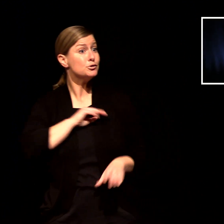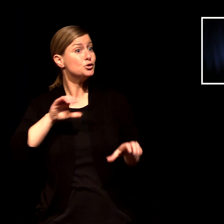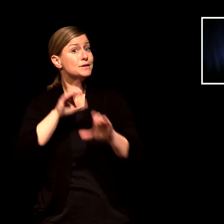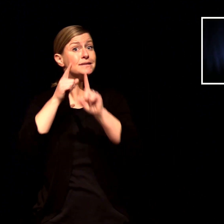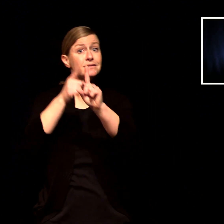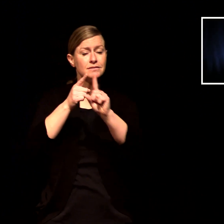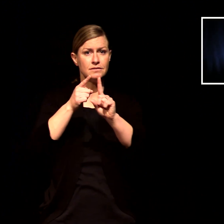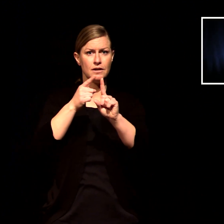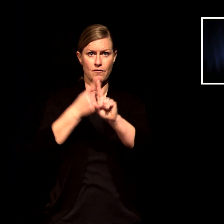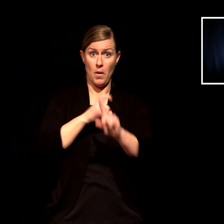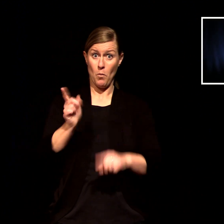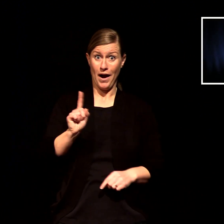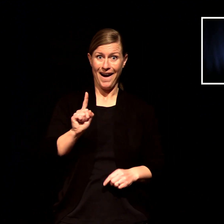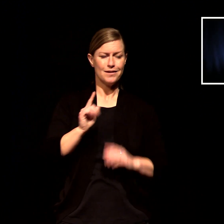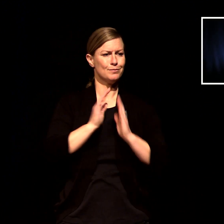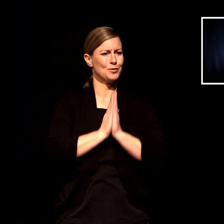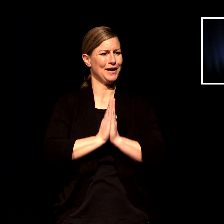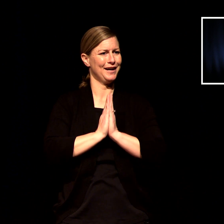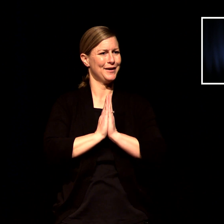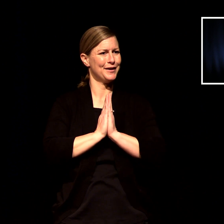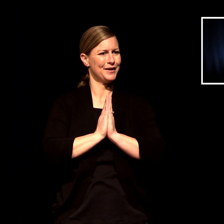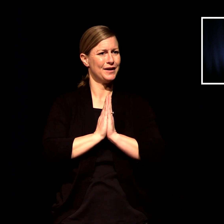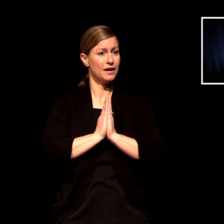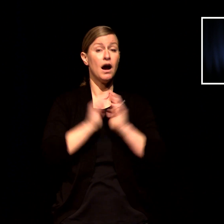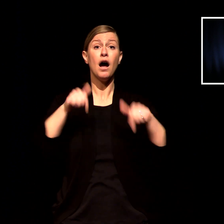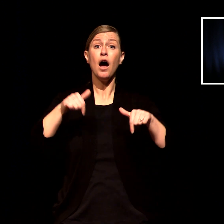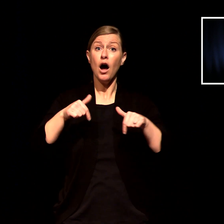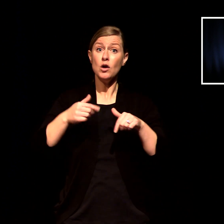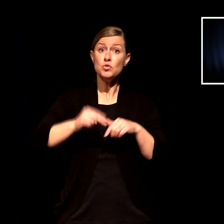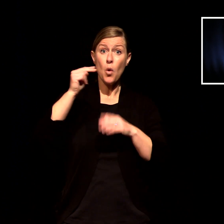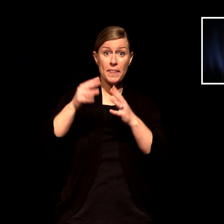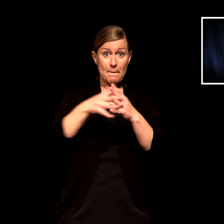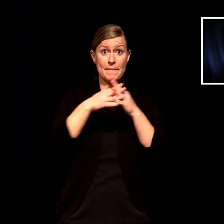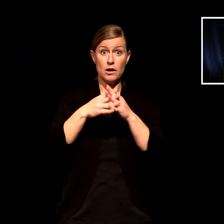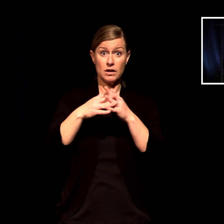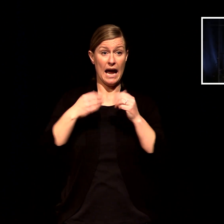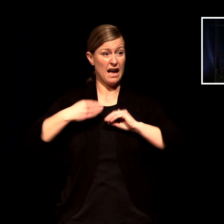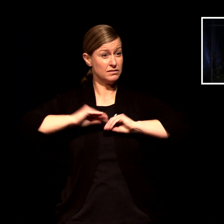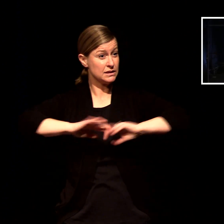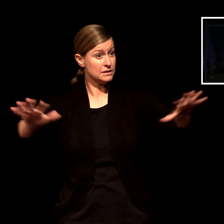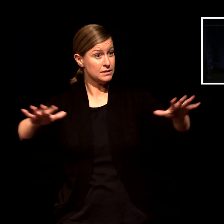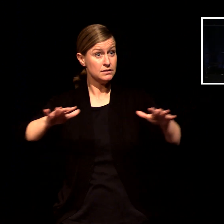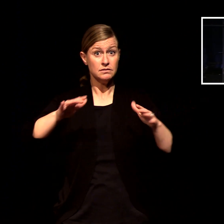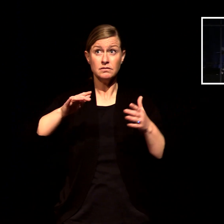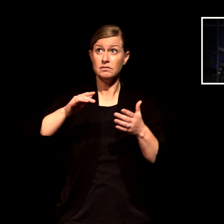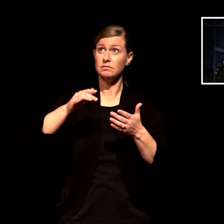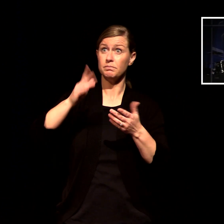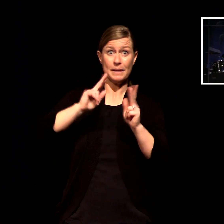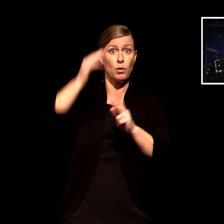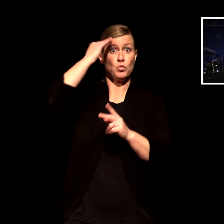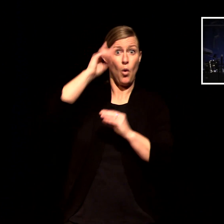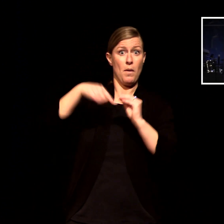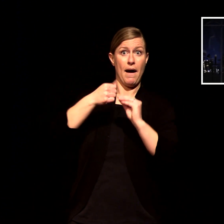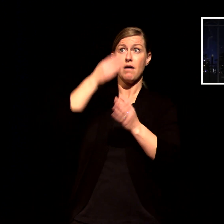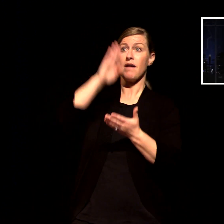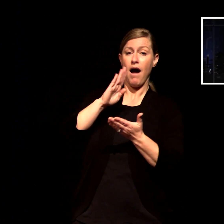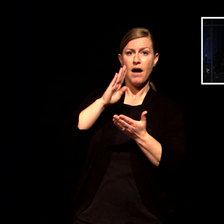of the missions movement in north america can be traced back to 1806 where five people went out into this open field